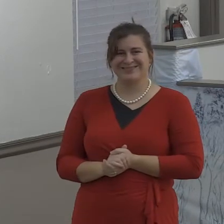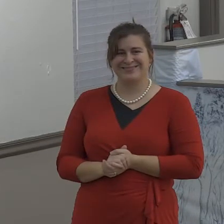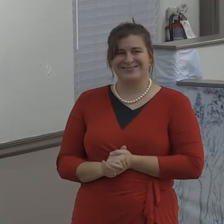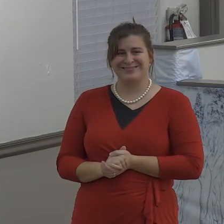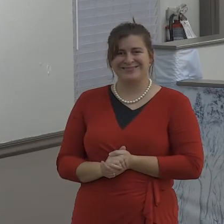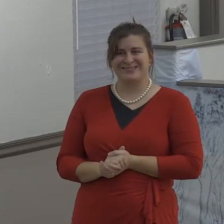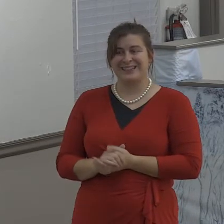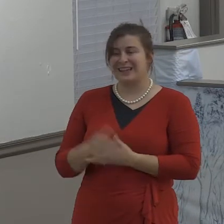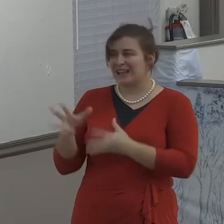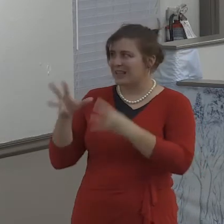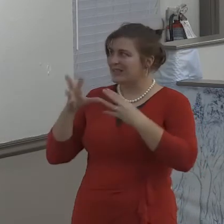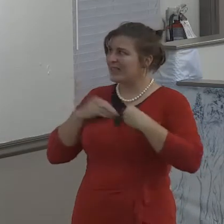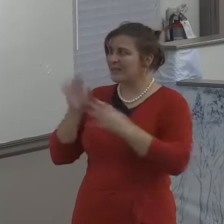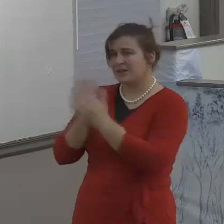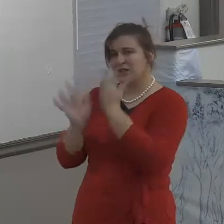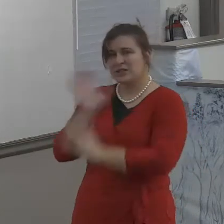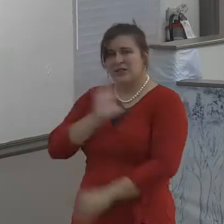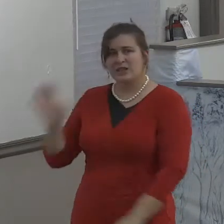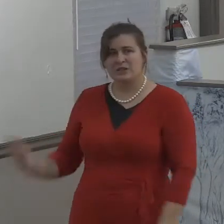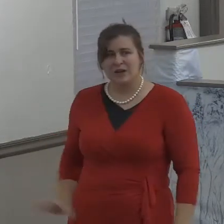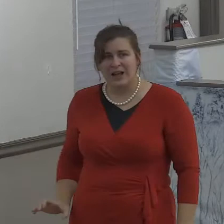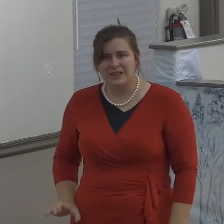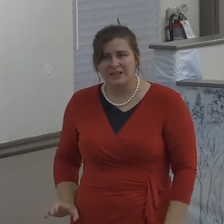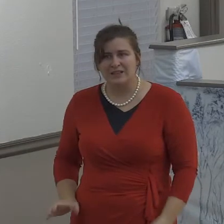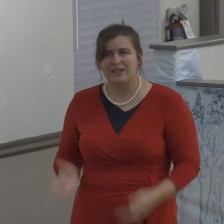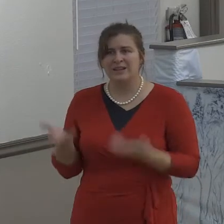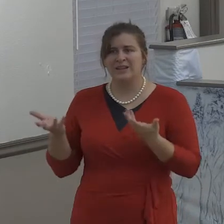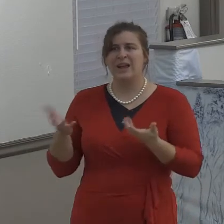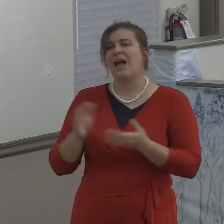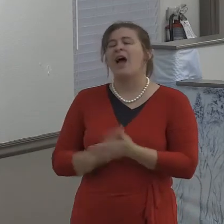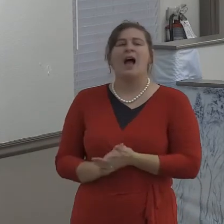and kindness and love really can accomplish some things, can't it?